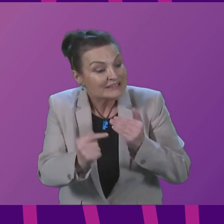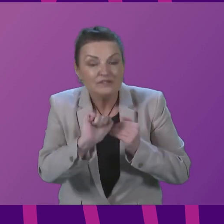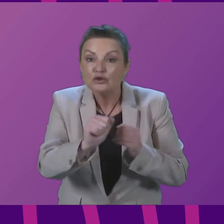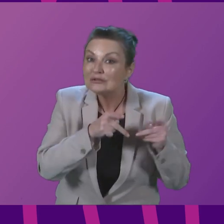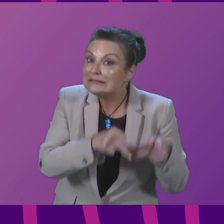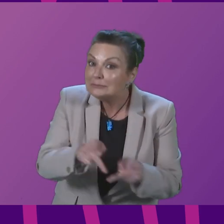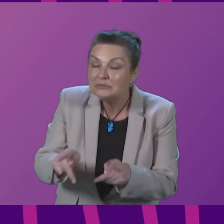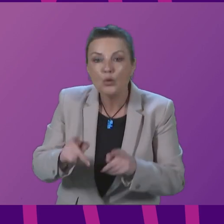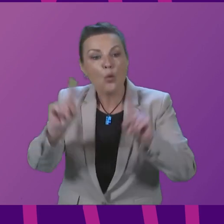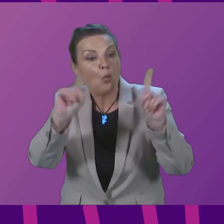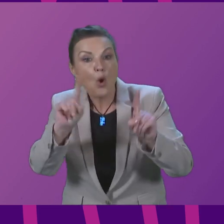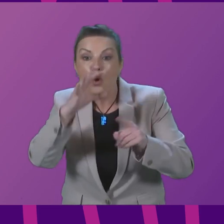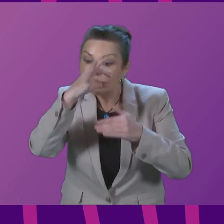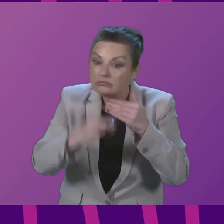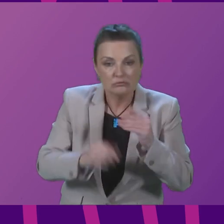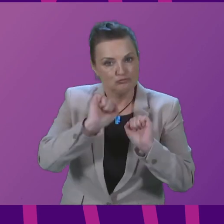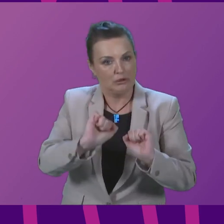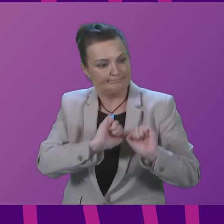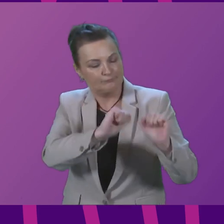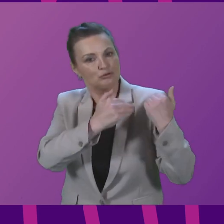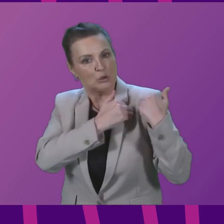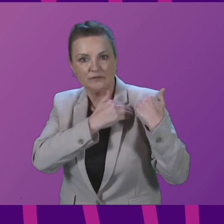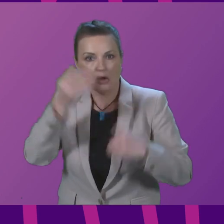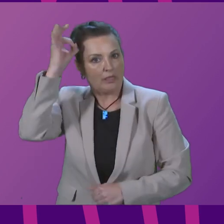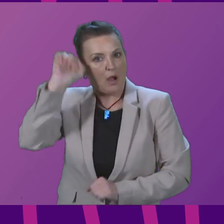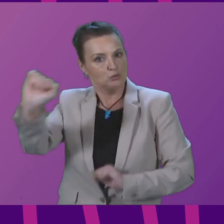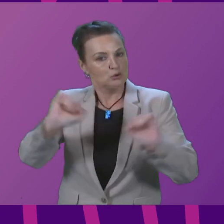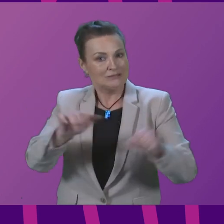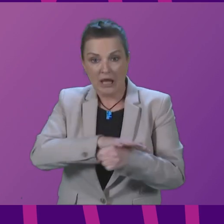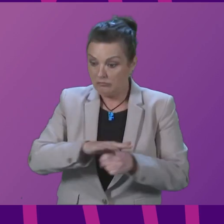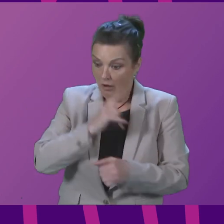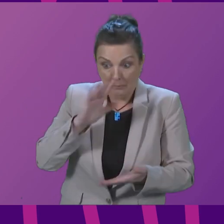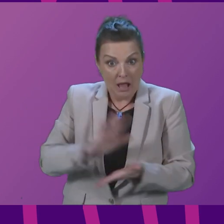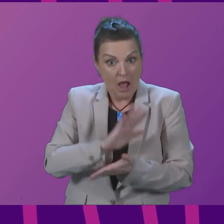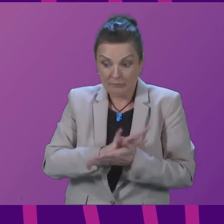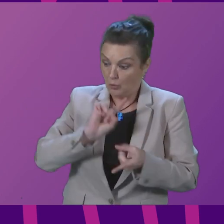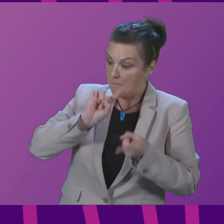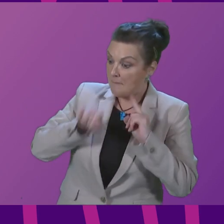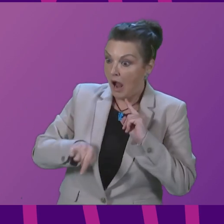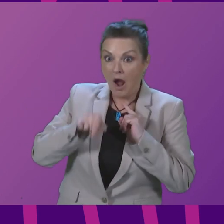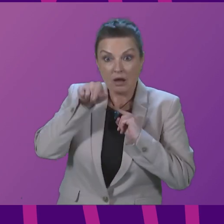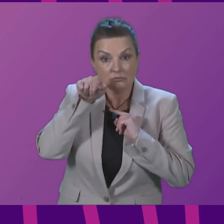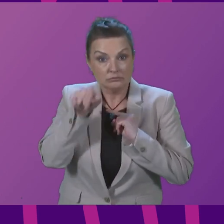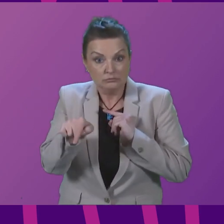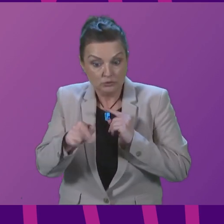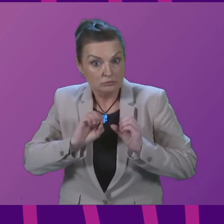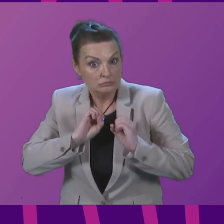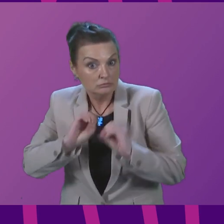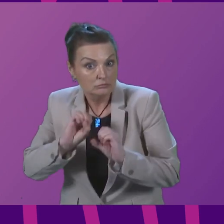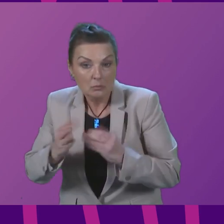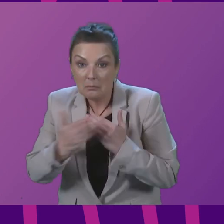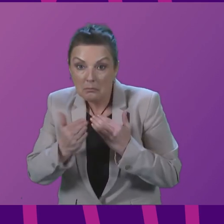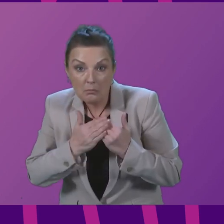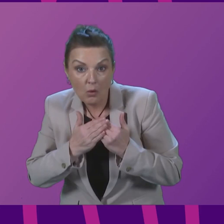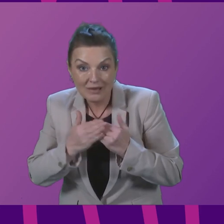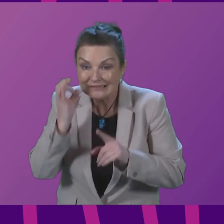are matters for local authorities. I'm more than happy to come back to the member with any more detail. I'm able to provide on the